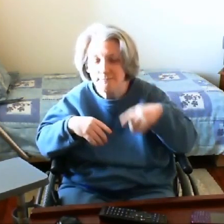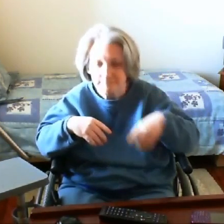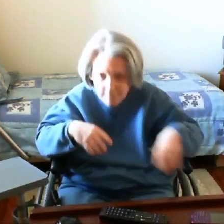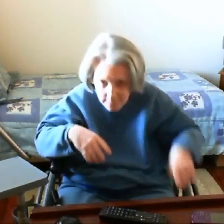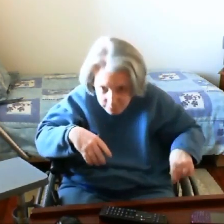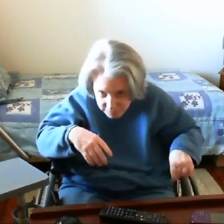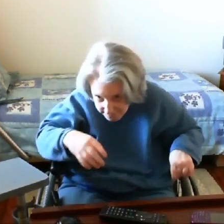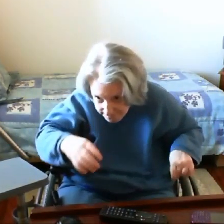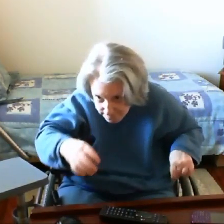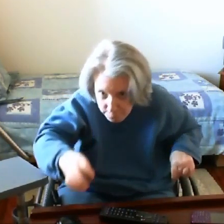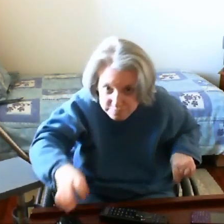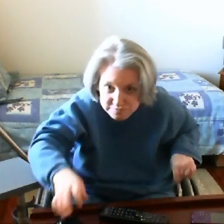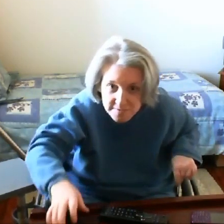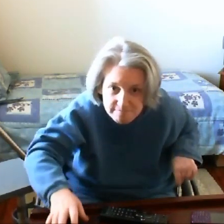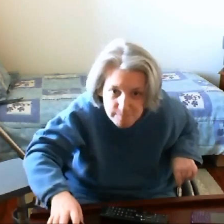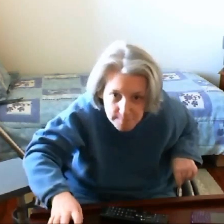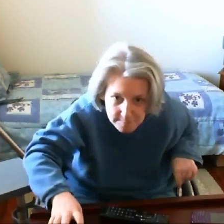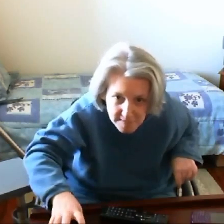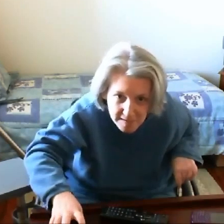Everybody's a wonderland